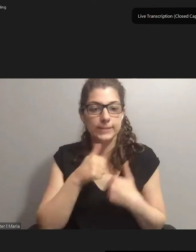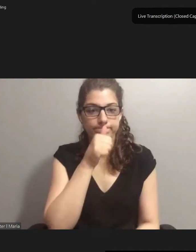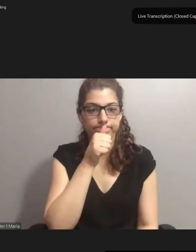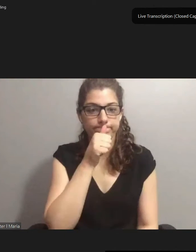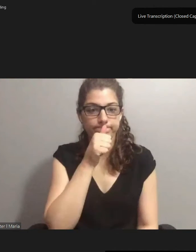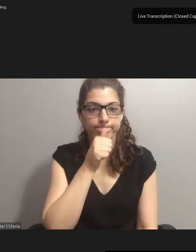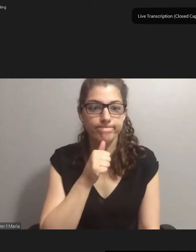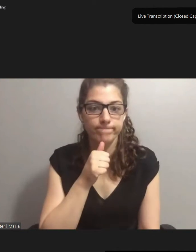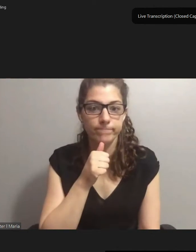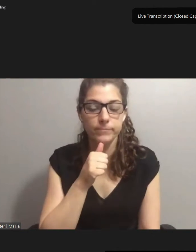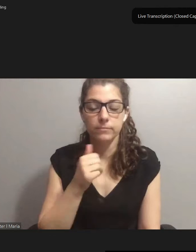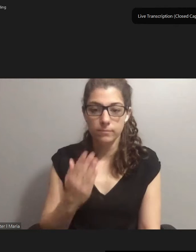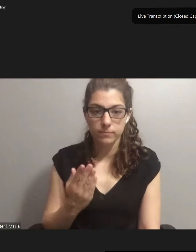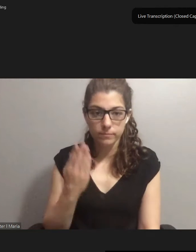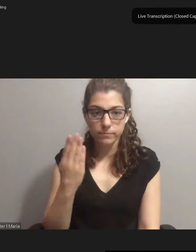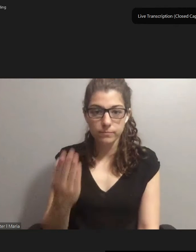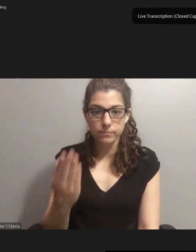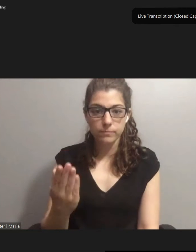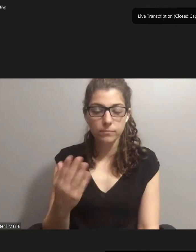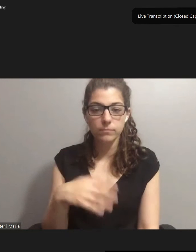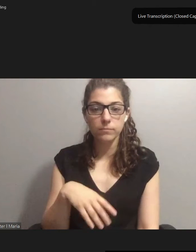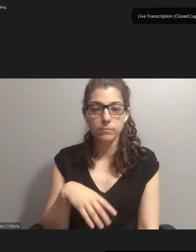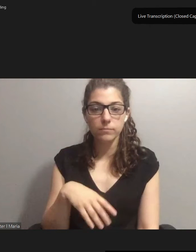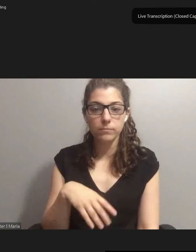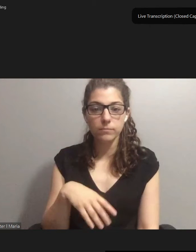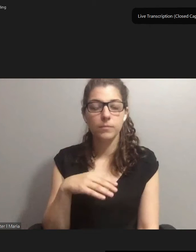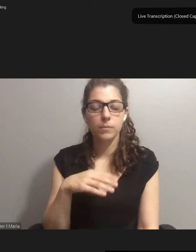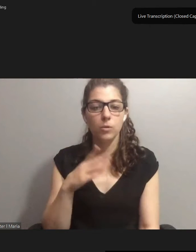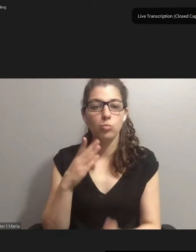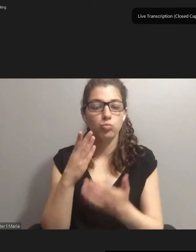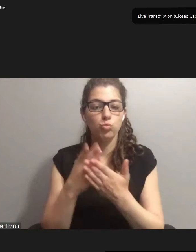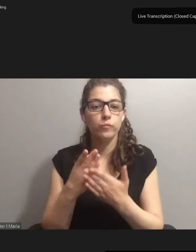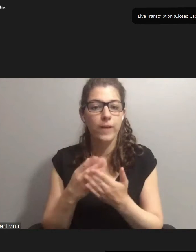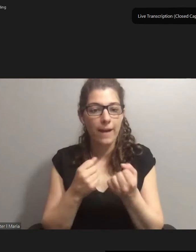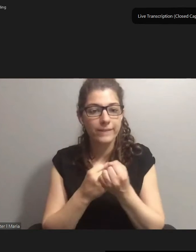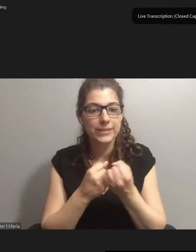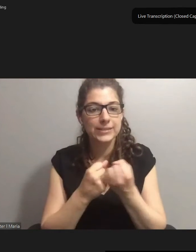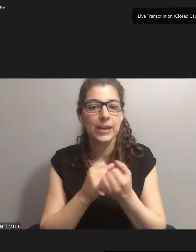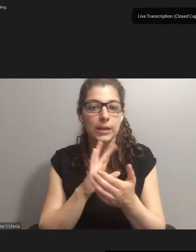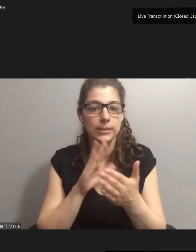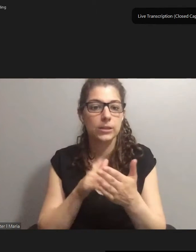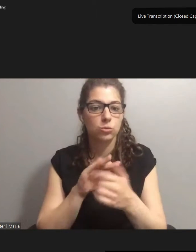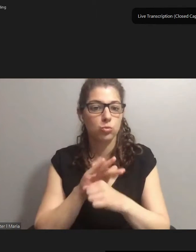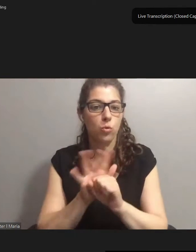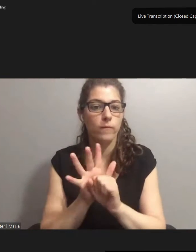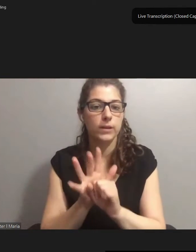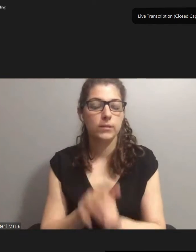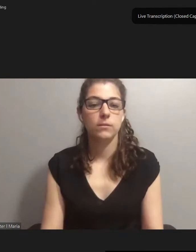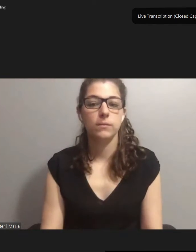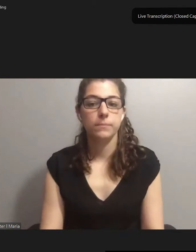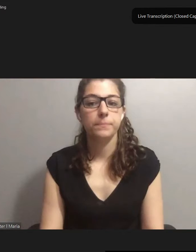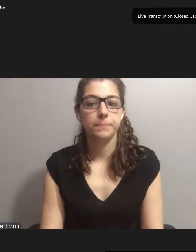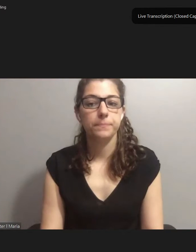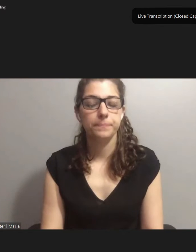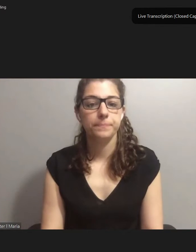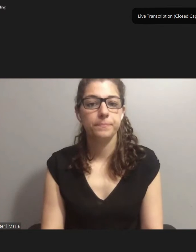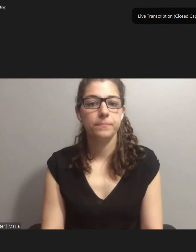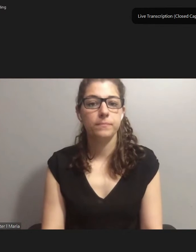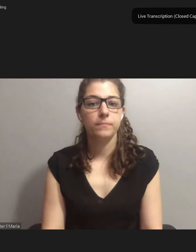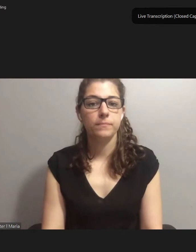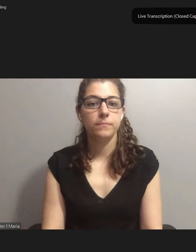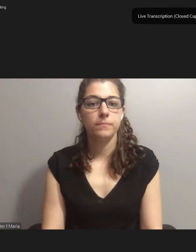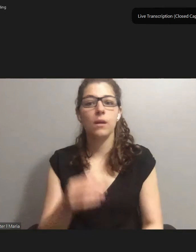recommended medicines with doubt and proved efficacy against COVID-19. He did not